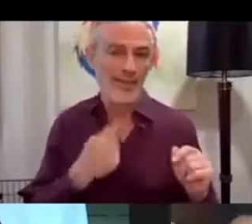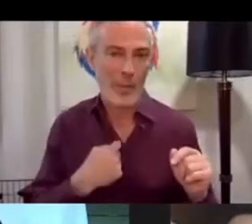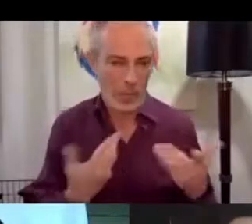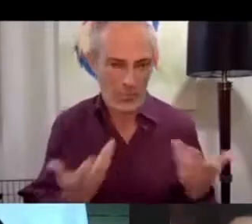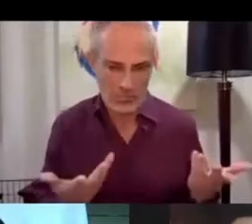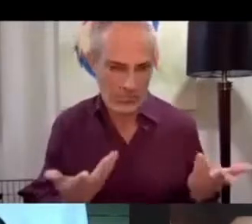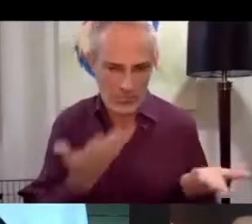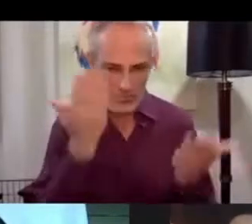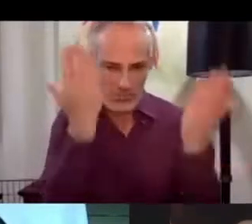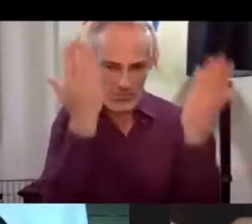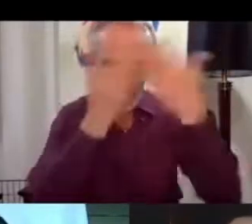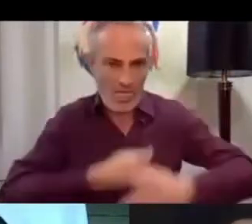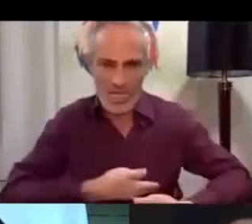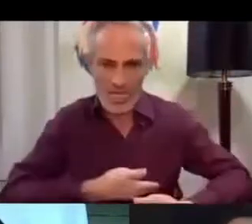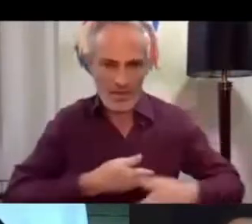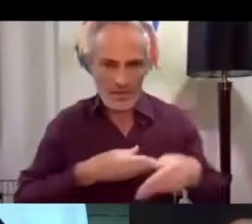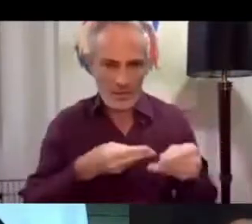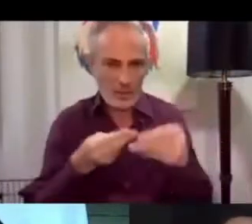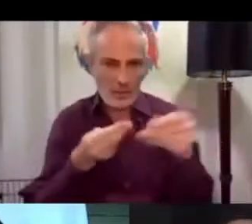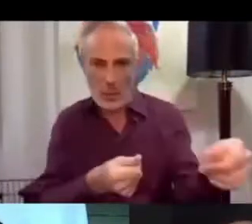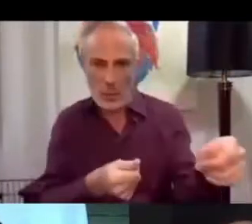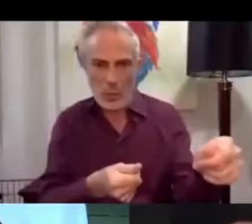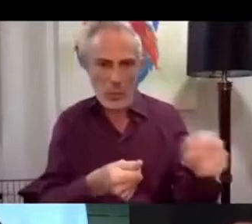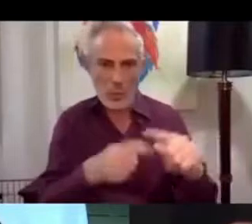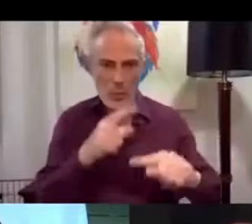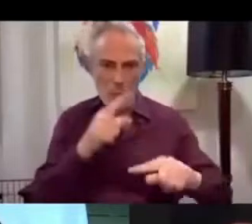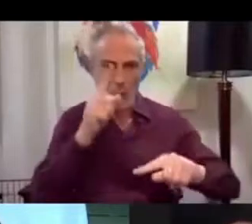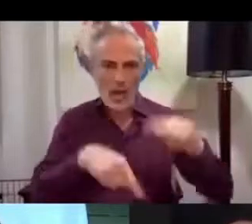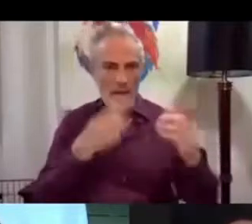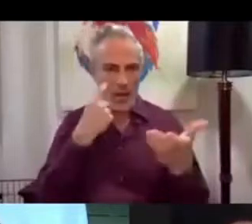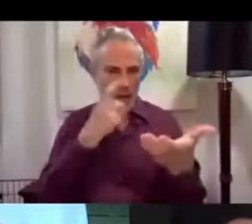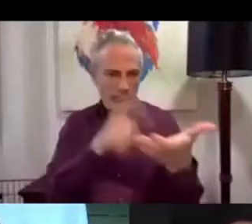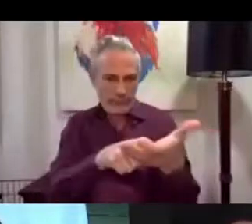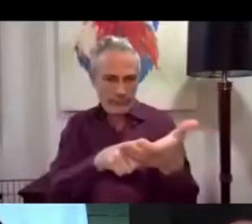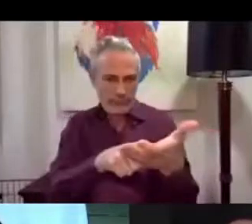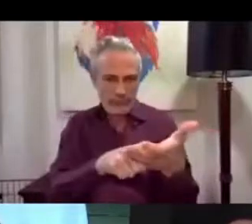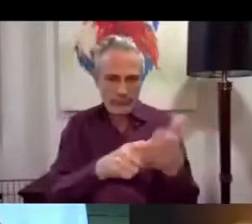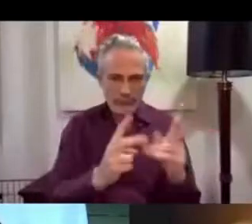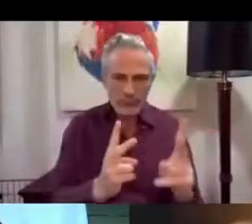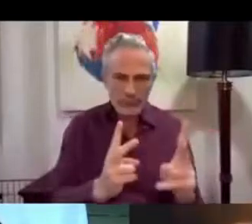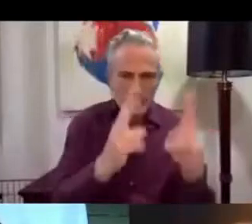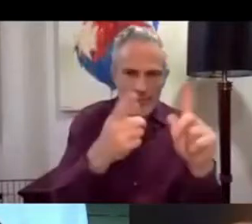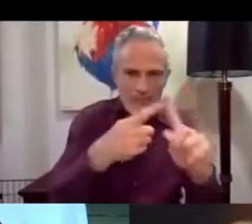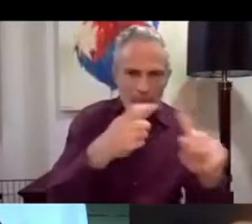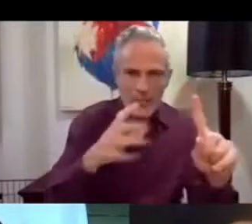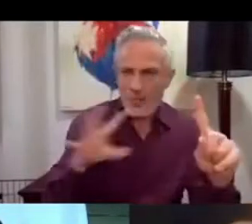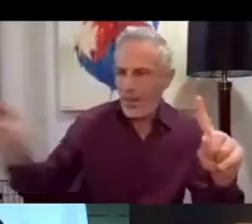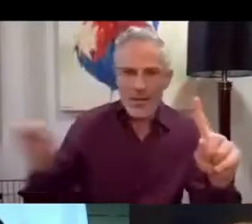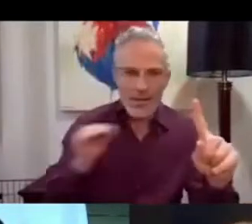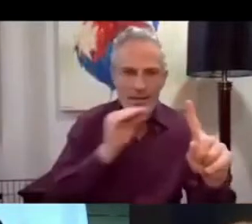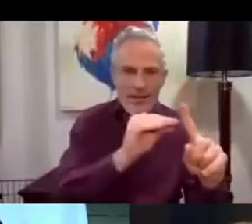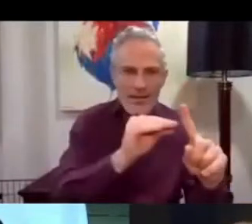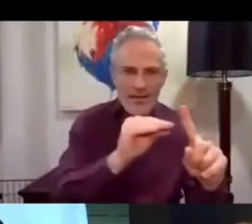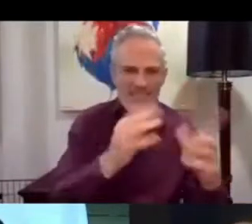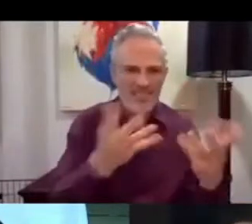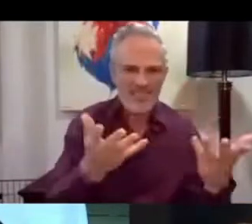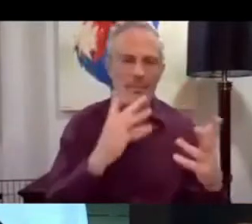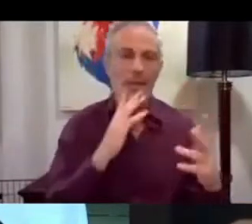smooth and flawless. So the whole production was just challenge. One challenge after another, then